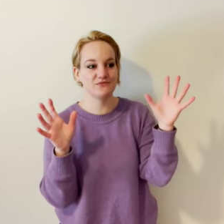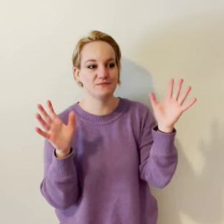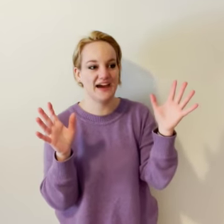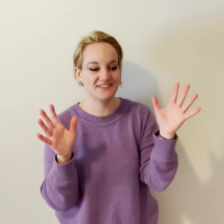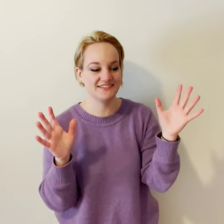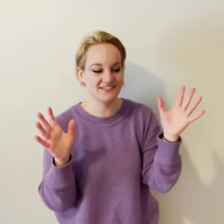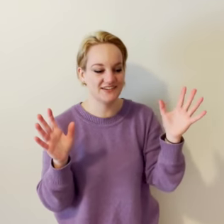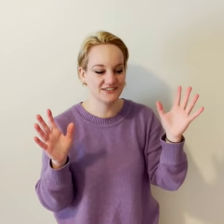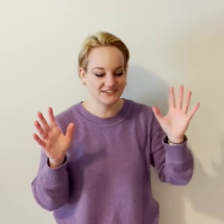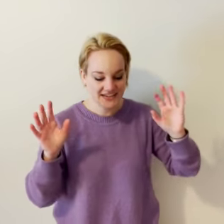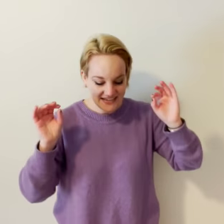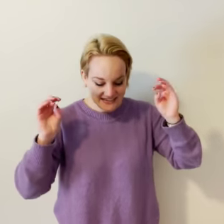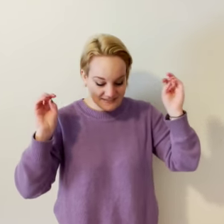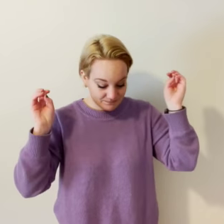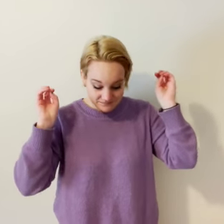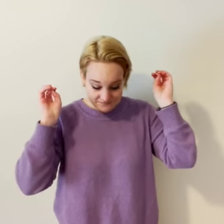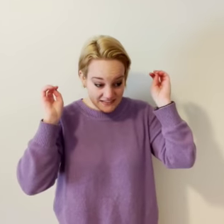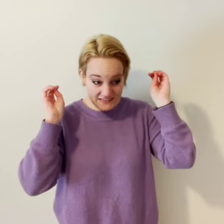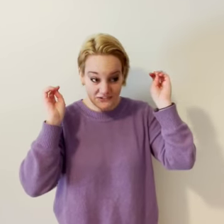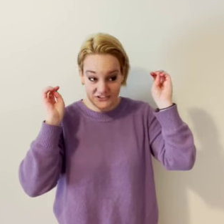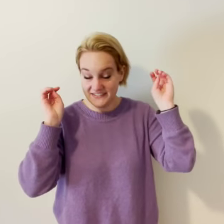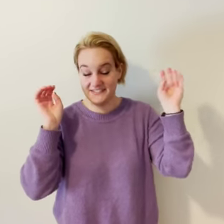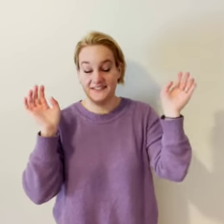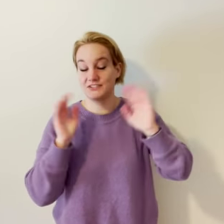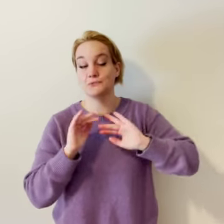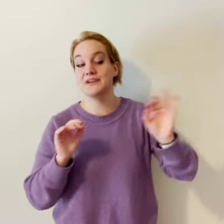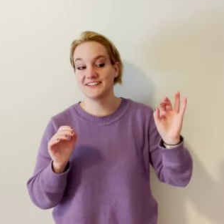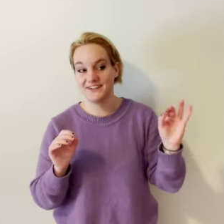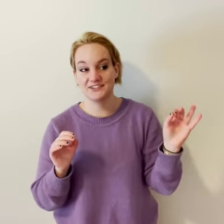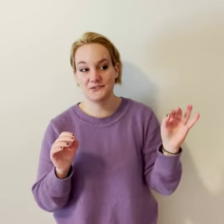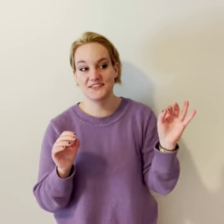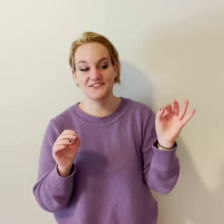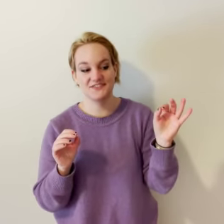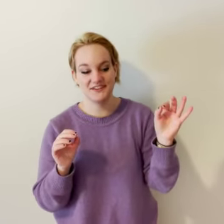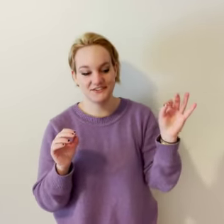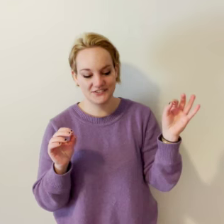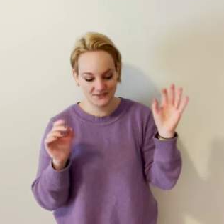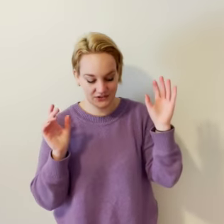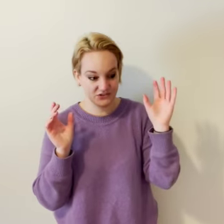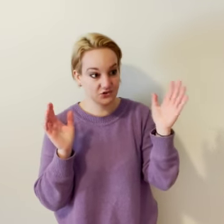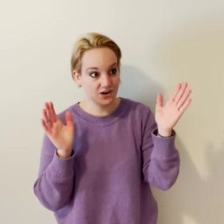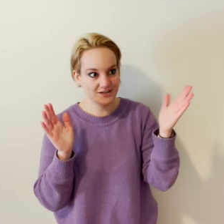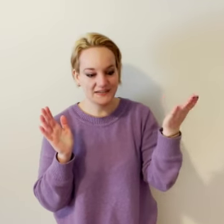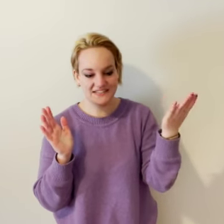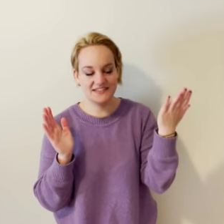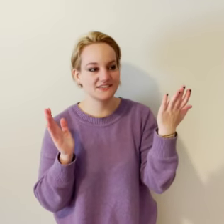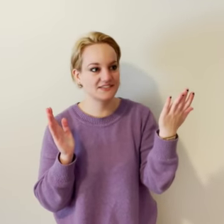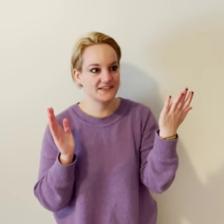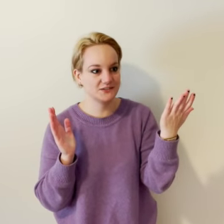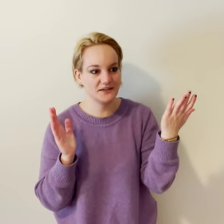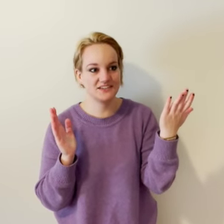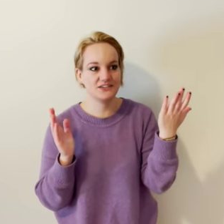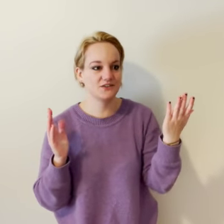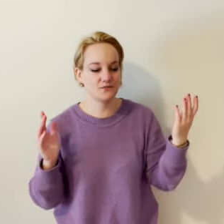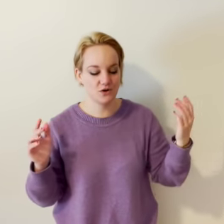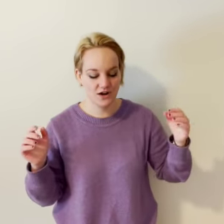from Athens calls their sense thus weak lost with their fears thus strong made senseless things begin to do them wrong